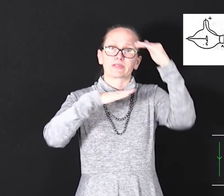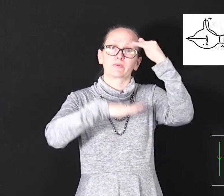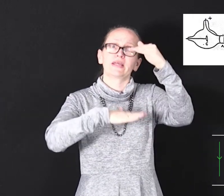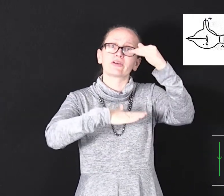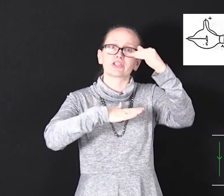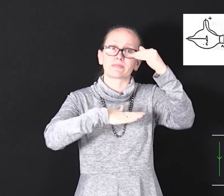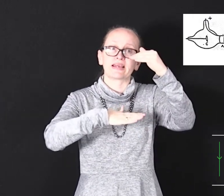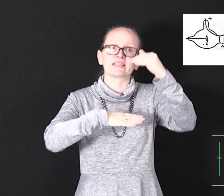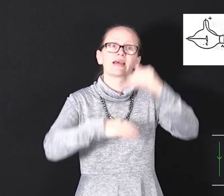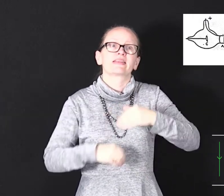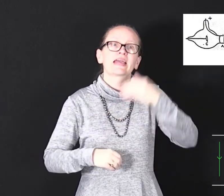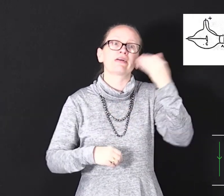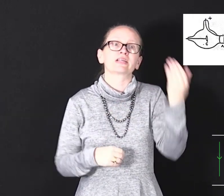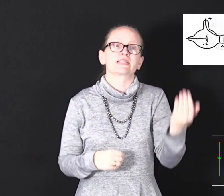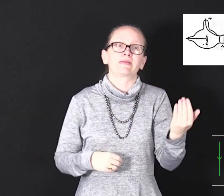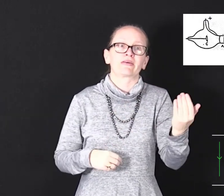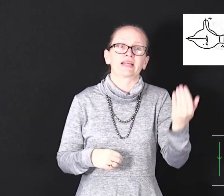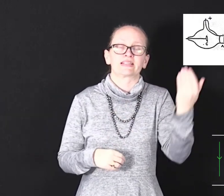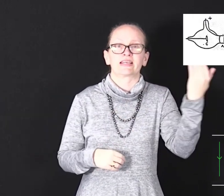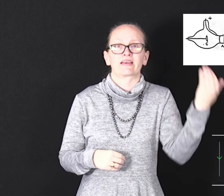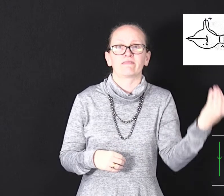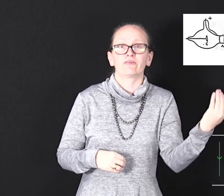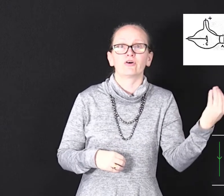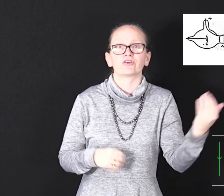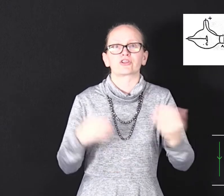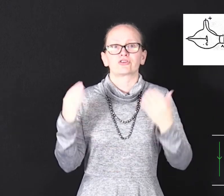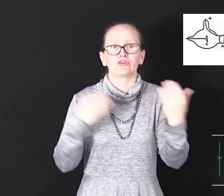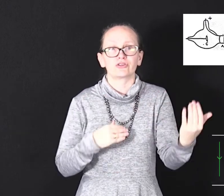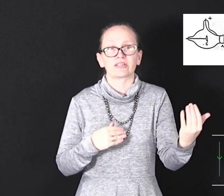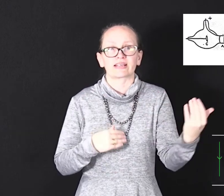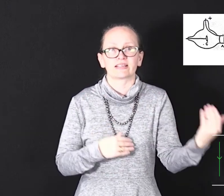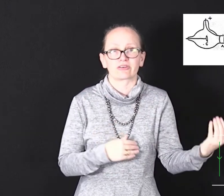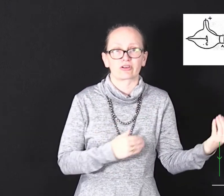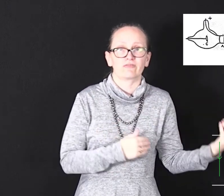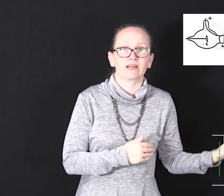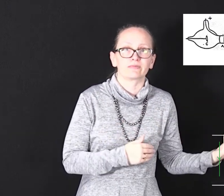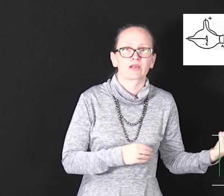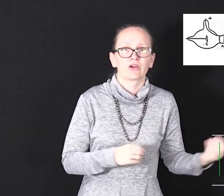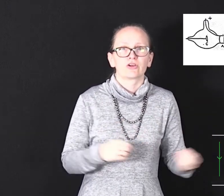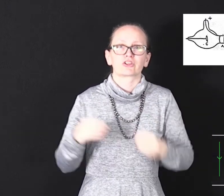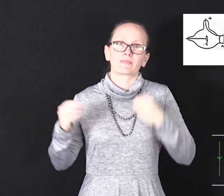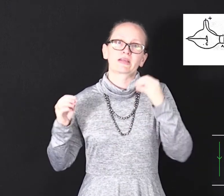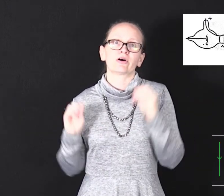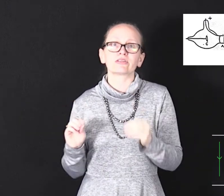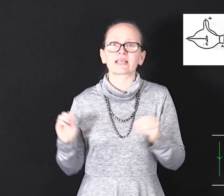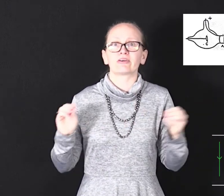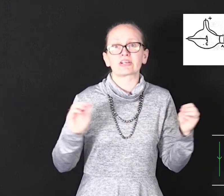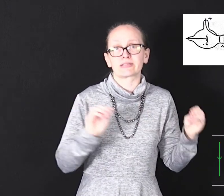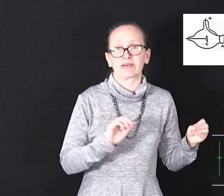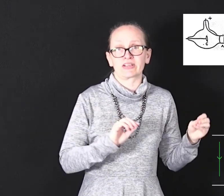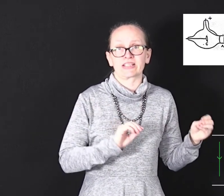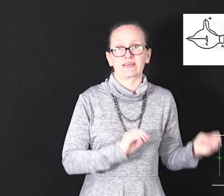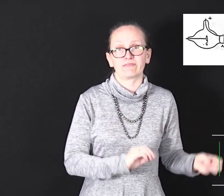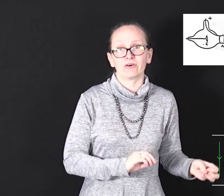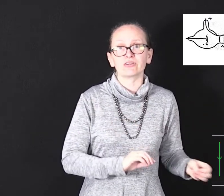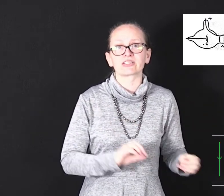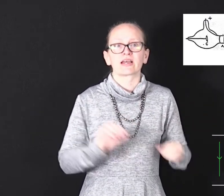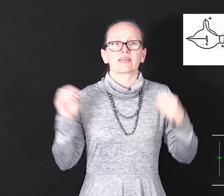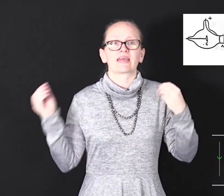between those plates they are experiencing a force due to that electric field. So because they are experiencing a force they